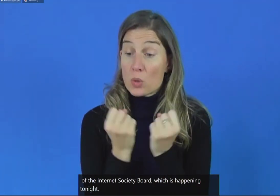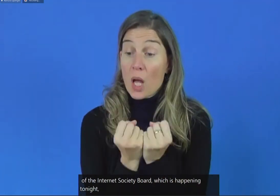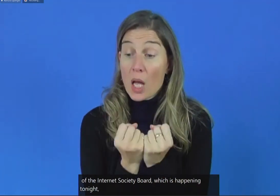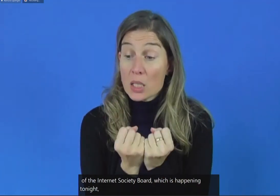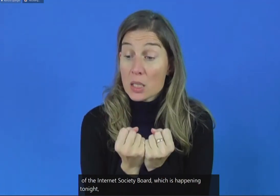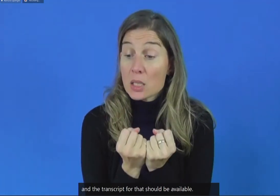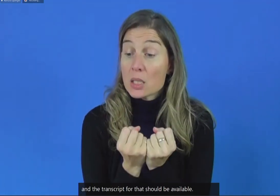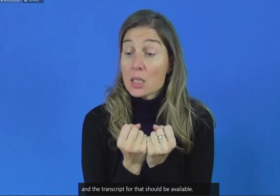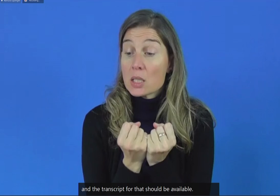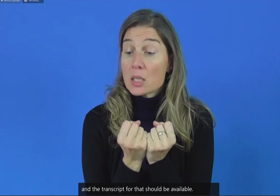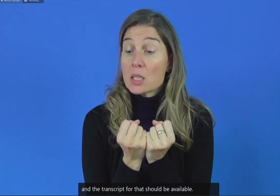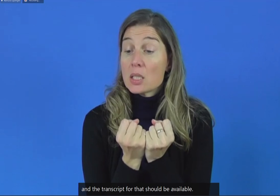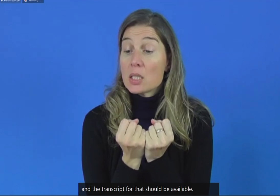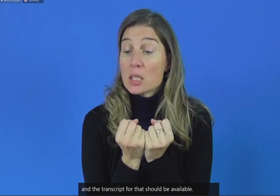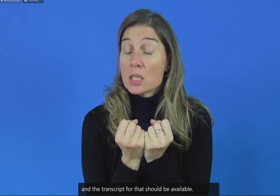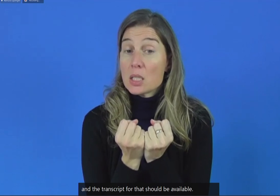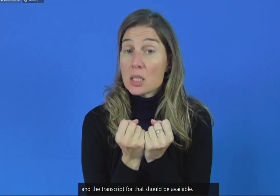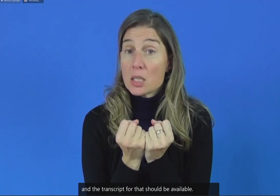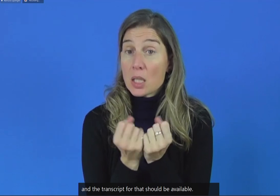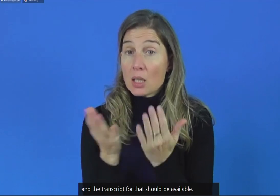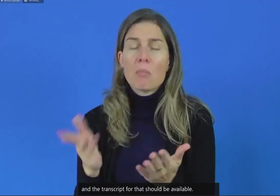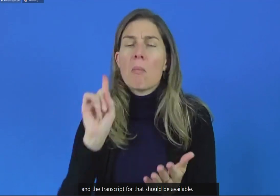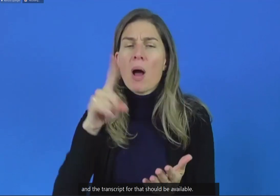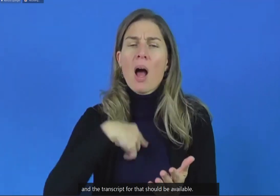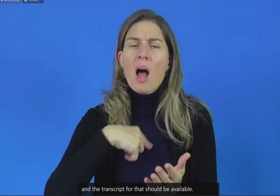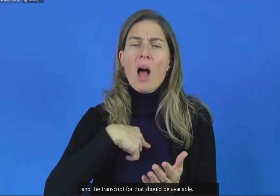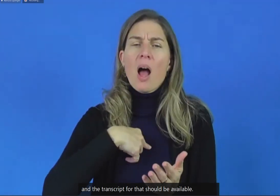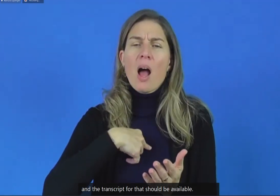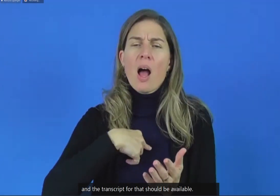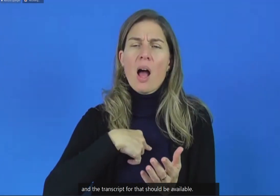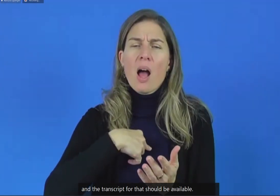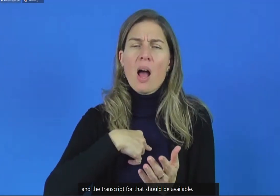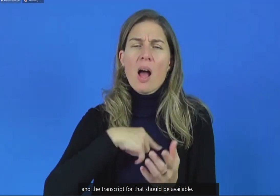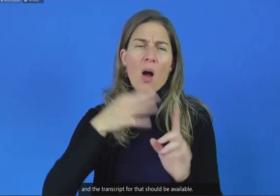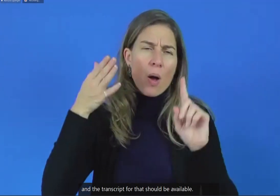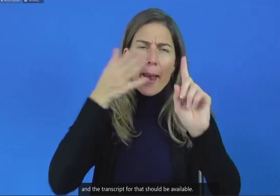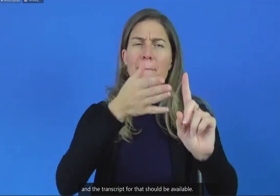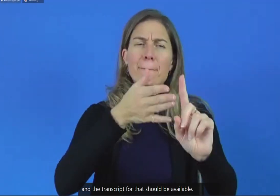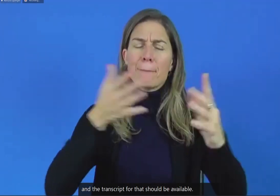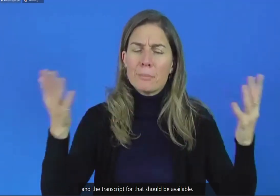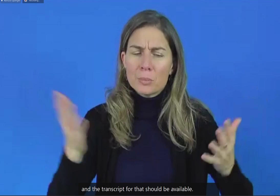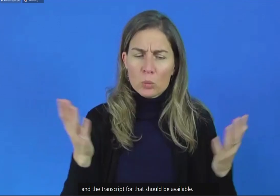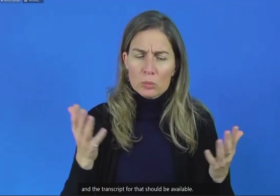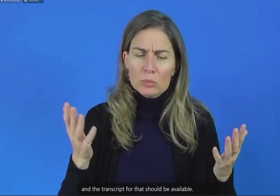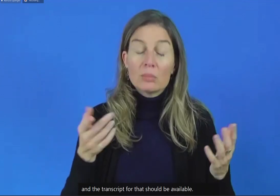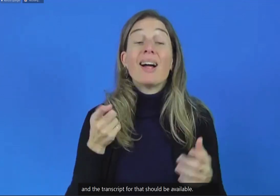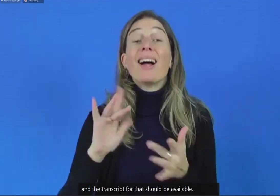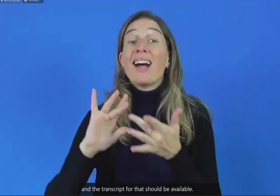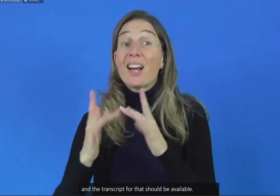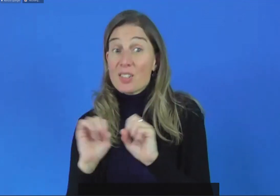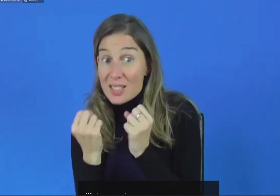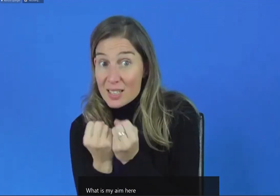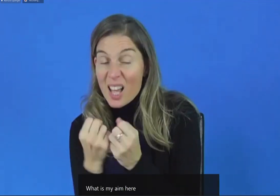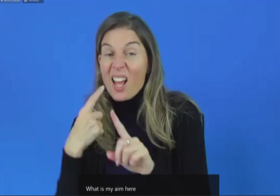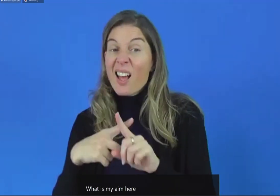is to have Internet Society or to make Internet Society an organization